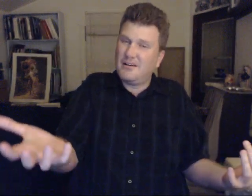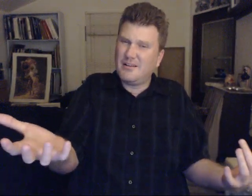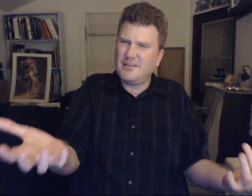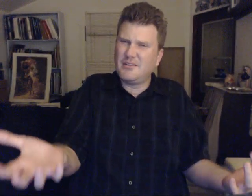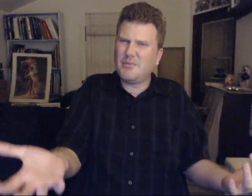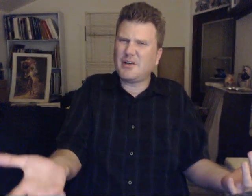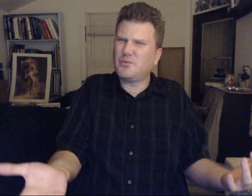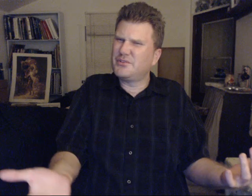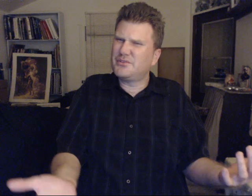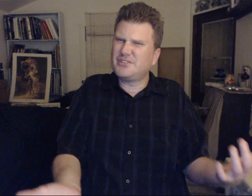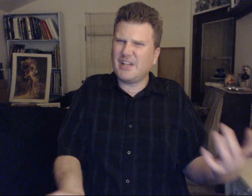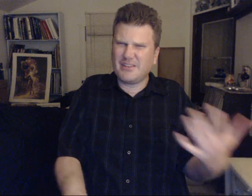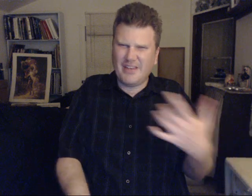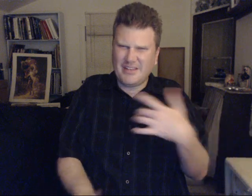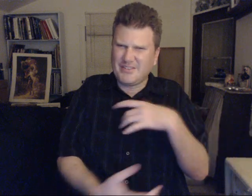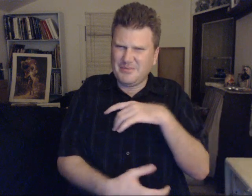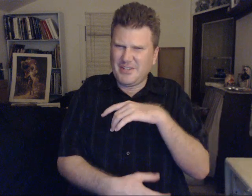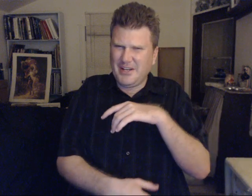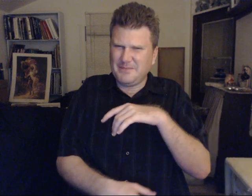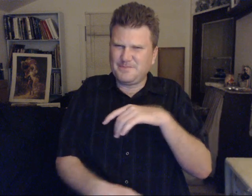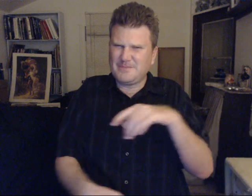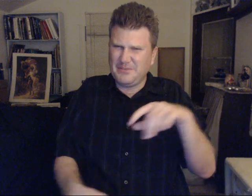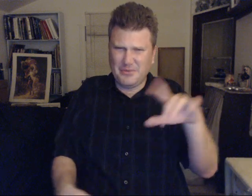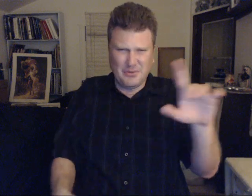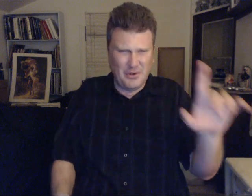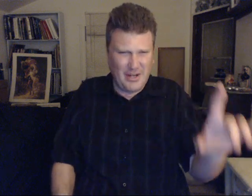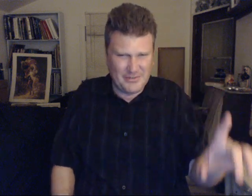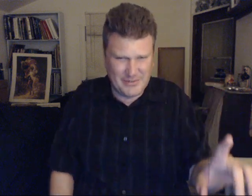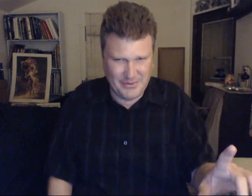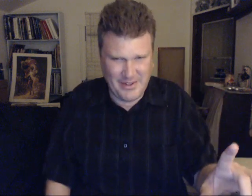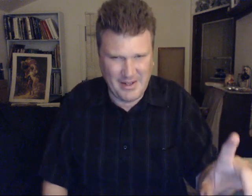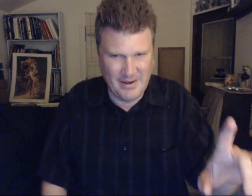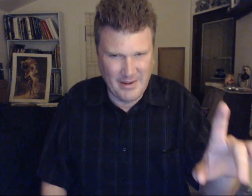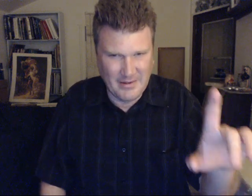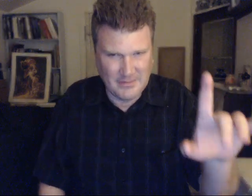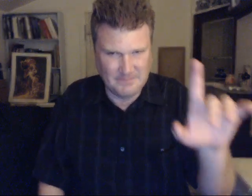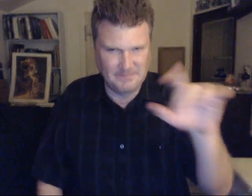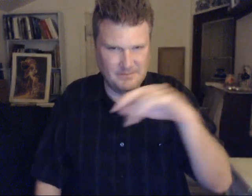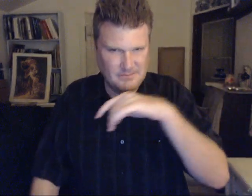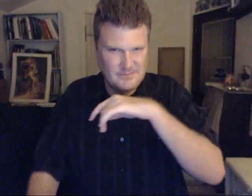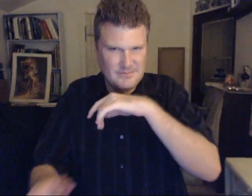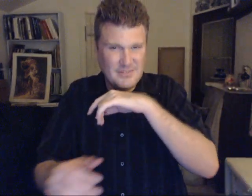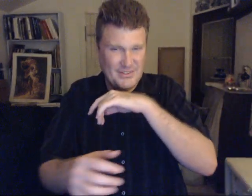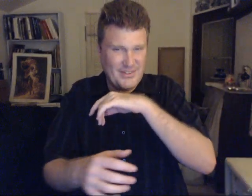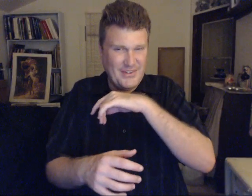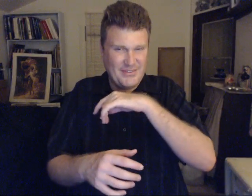You might want to. Check that. Sometime. If you know. How to do that. Because it is.